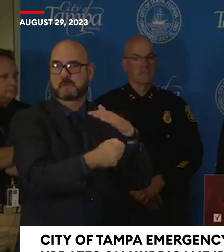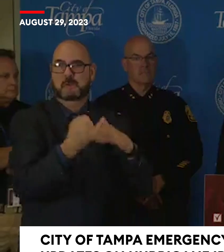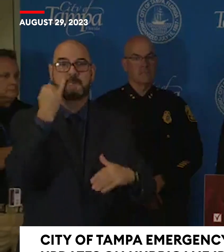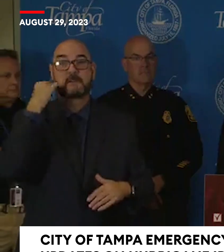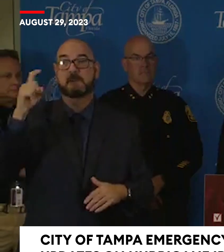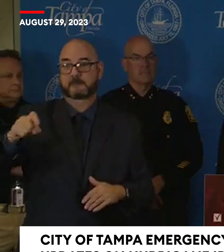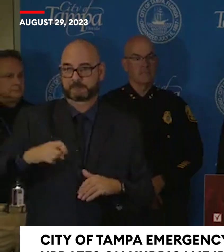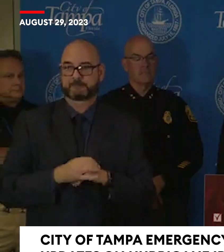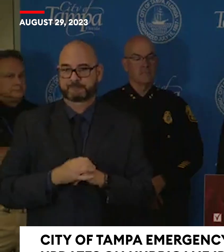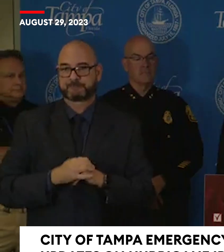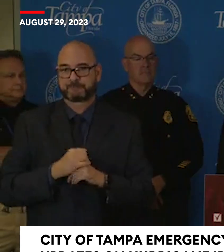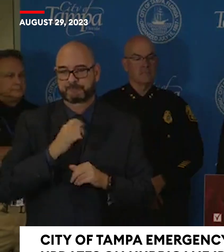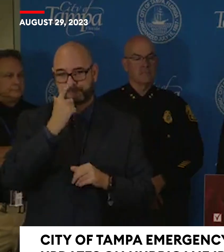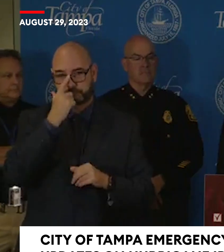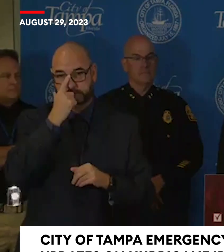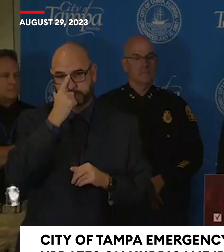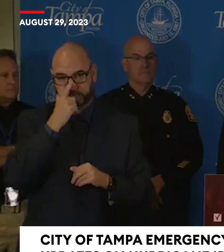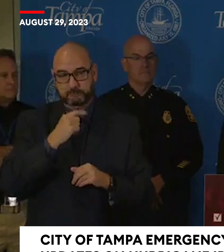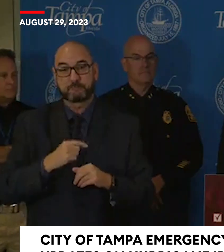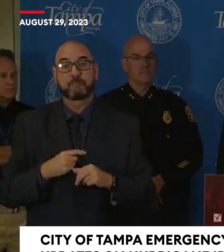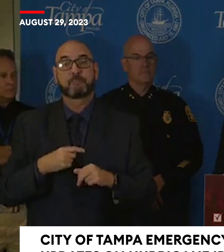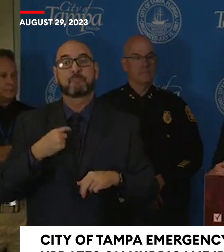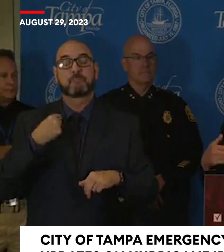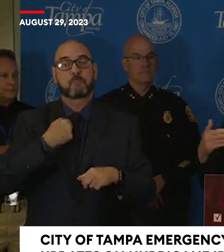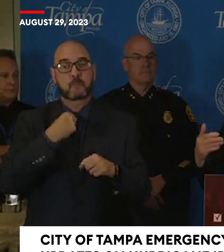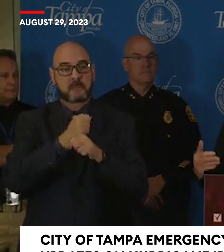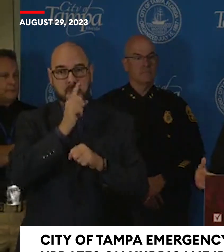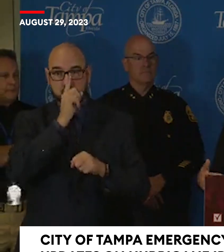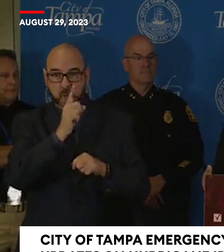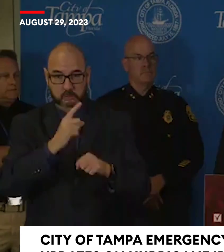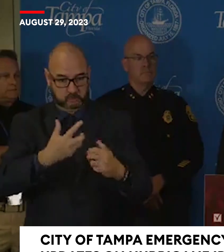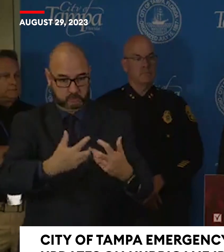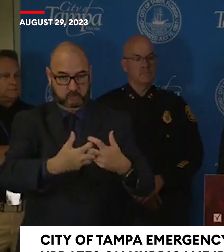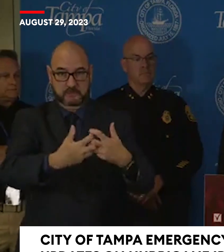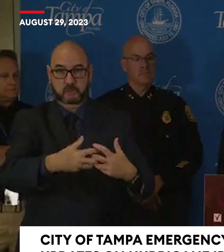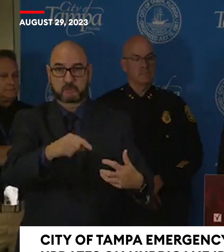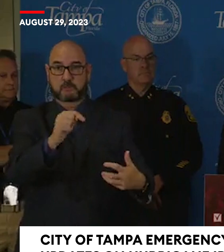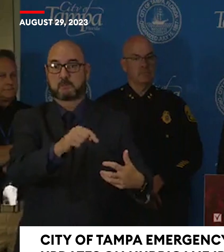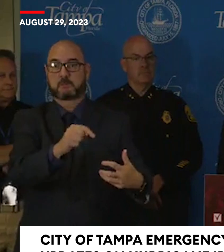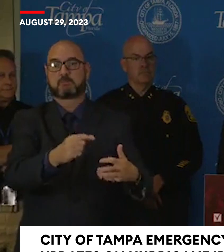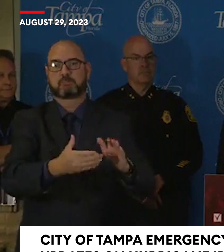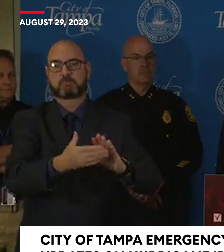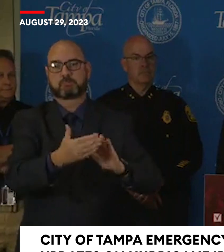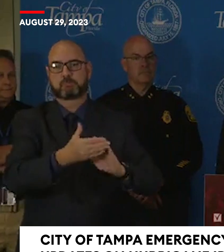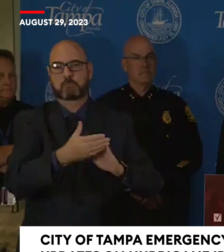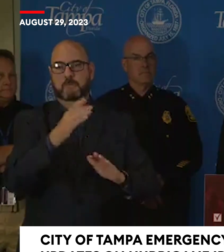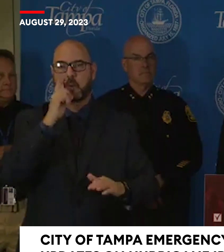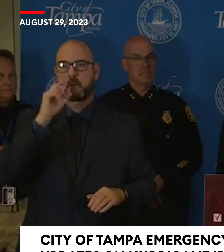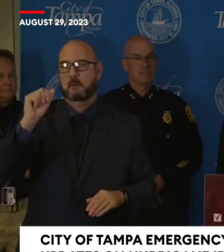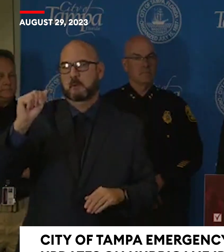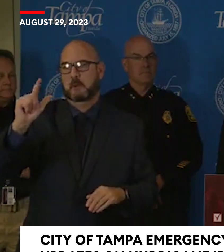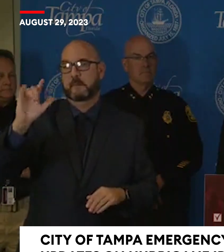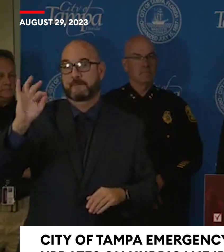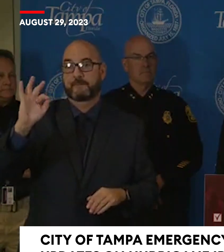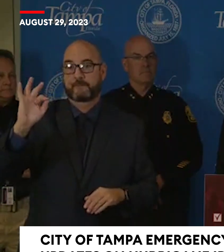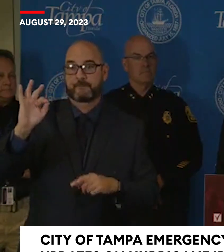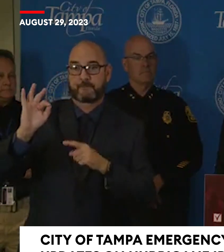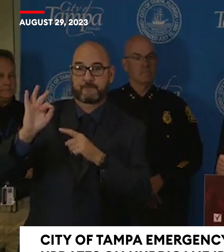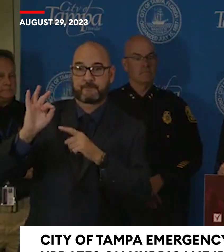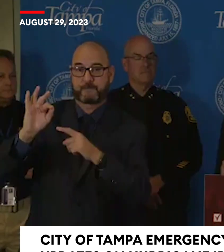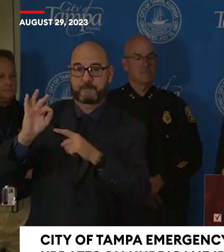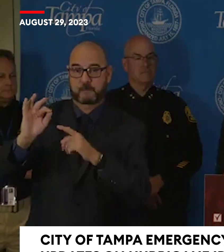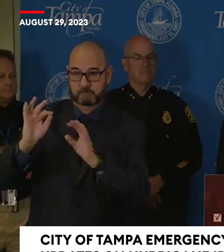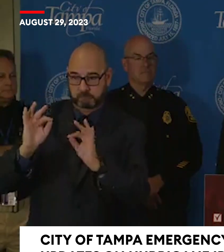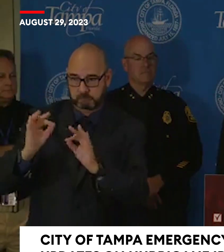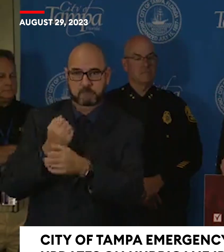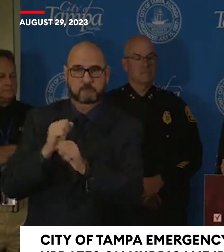at the ALFs are working in our community and also letting them know anything we can do to assist them that